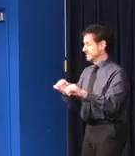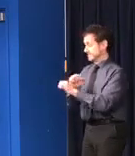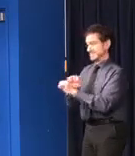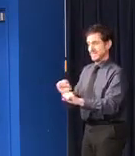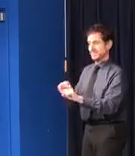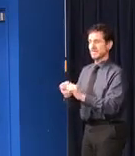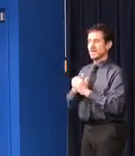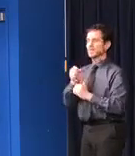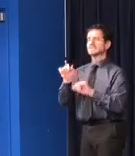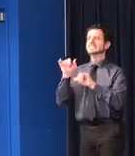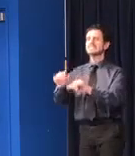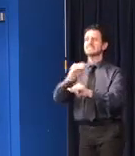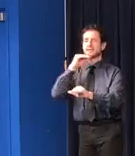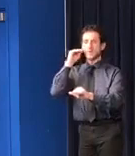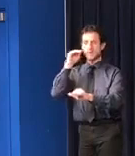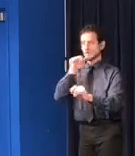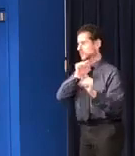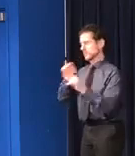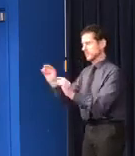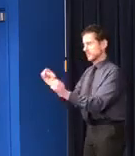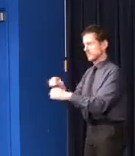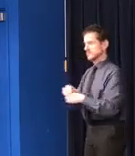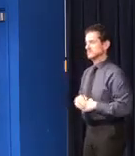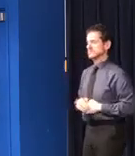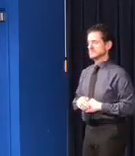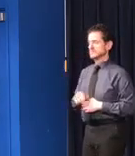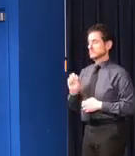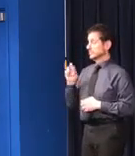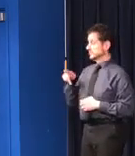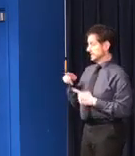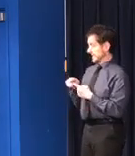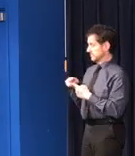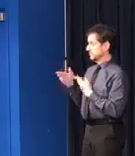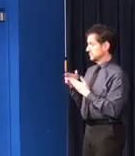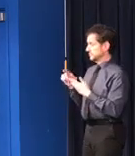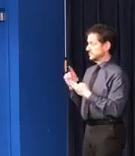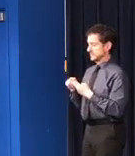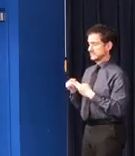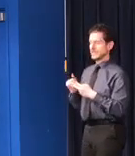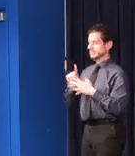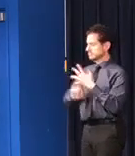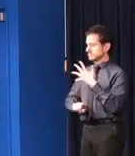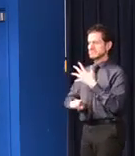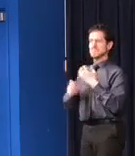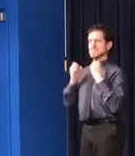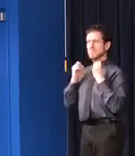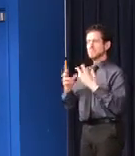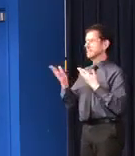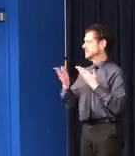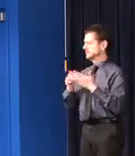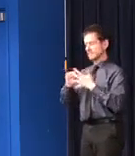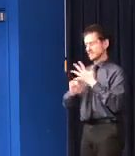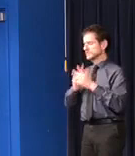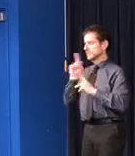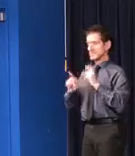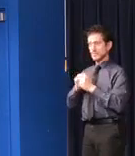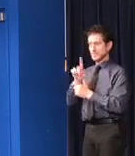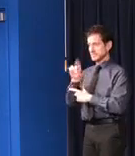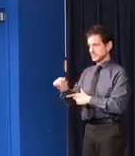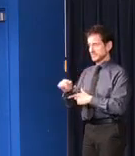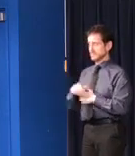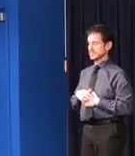addition to SNAP, included among the array of services our Human Services Network provides, there are many resources for people with disabilities.